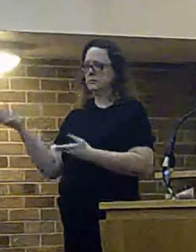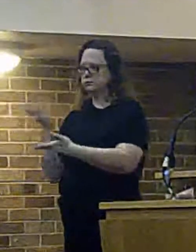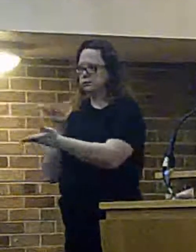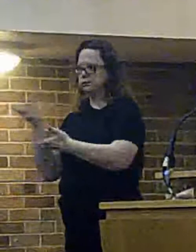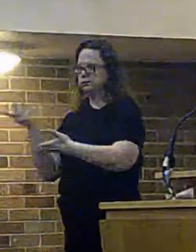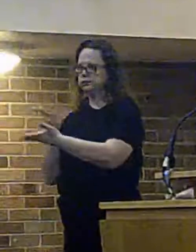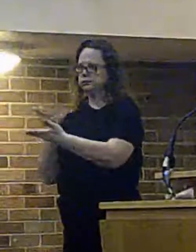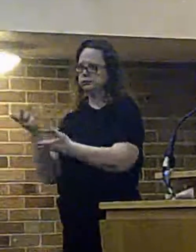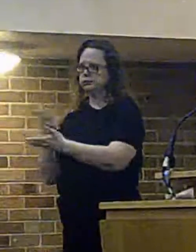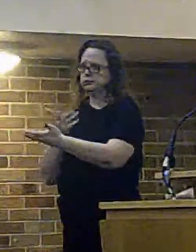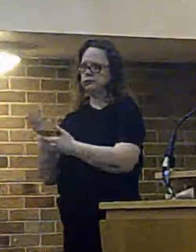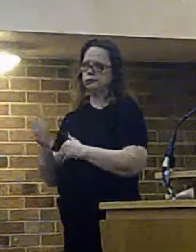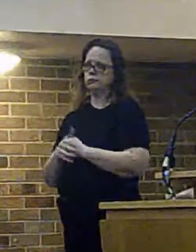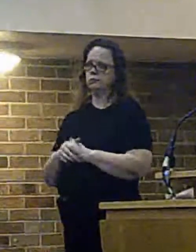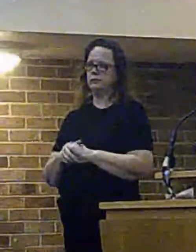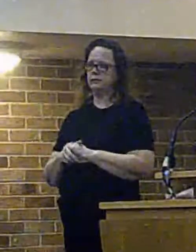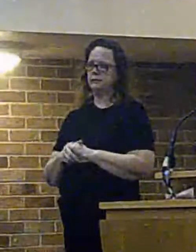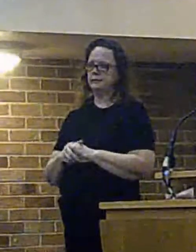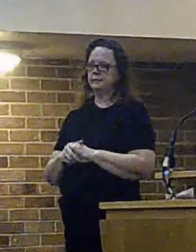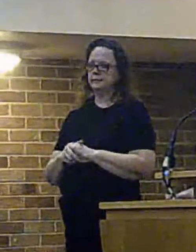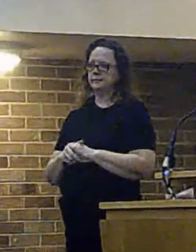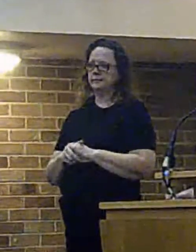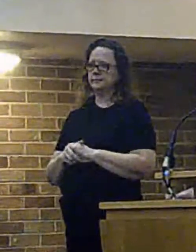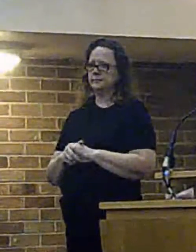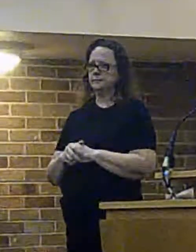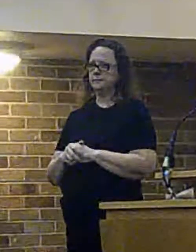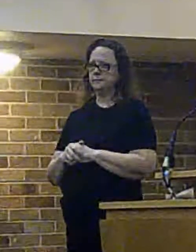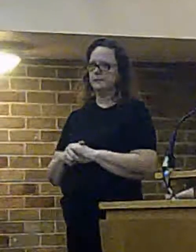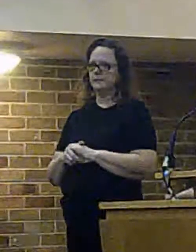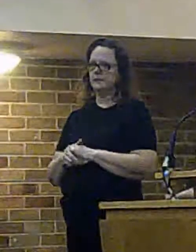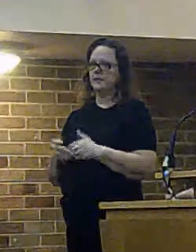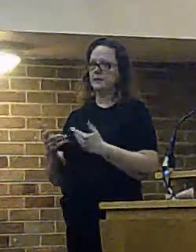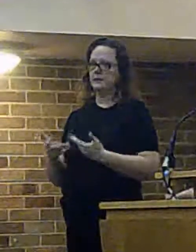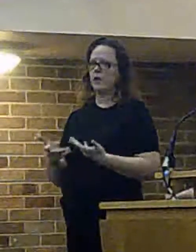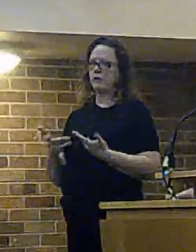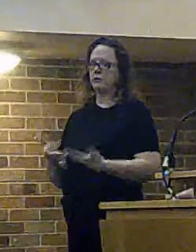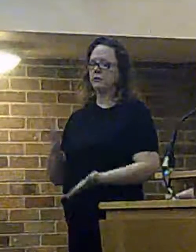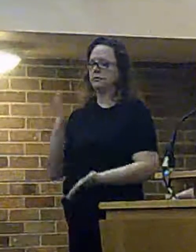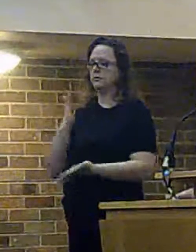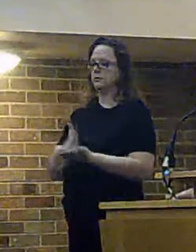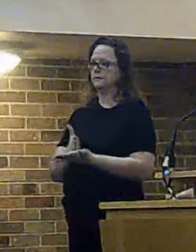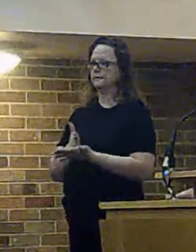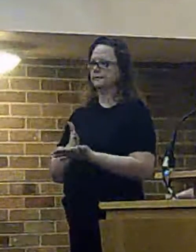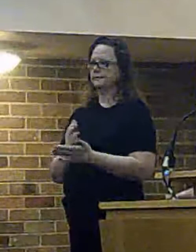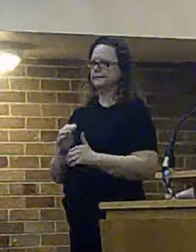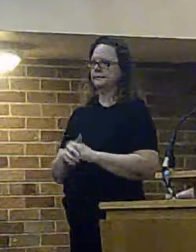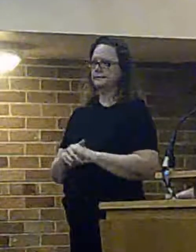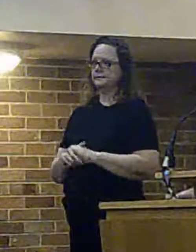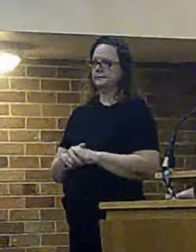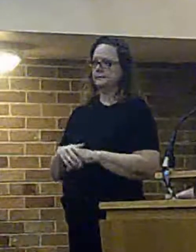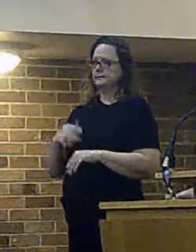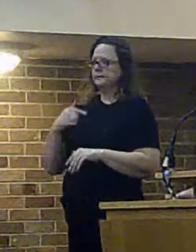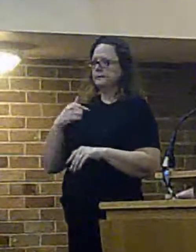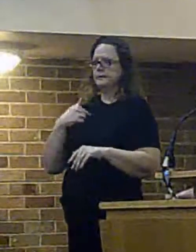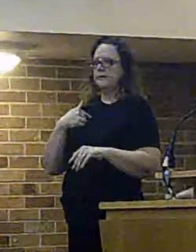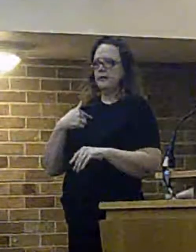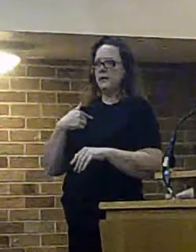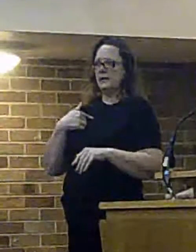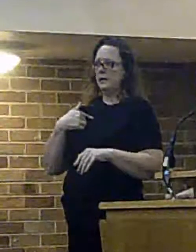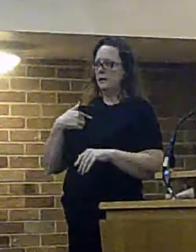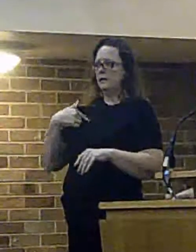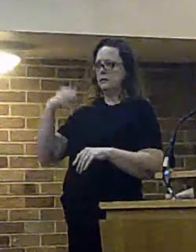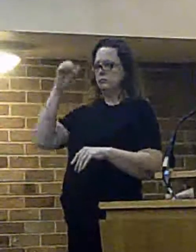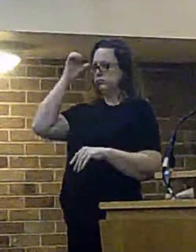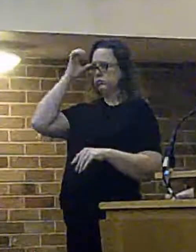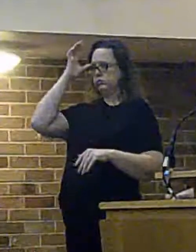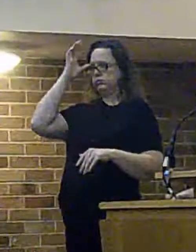and i'm afraid that as it stands appears to be the reality what i would say is i don't profess to be an expert of